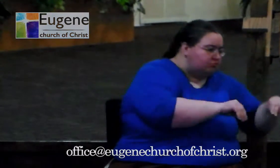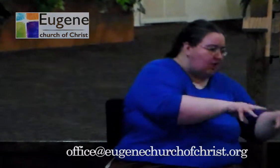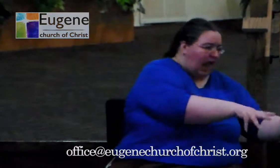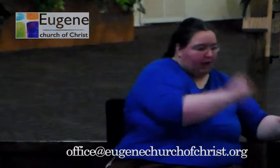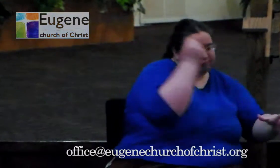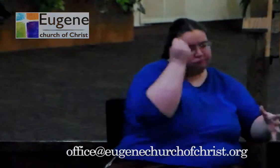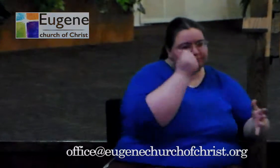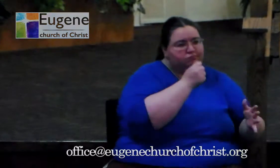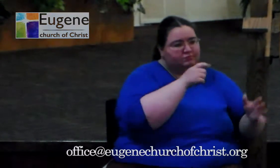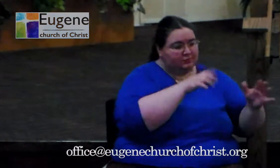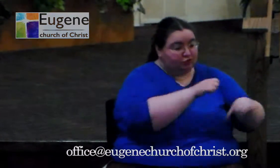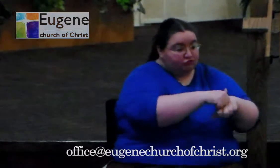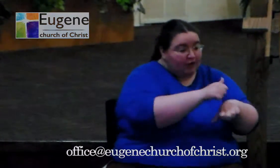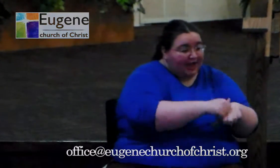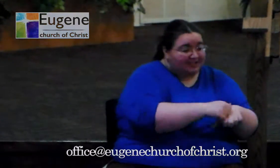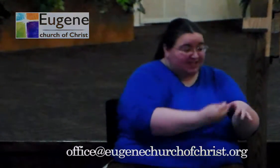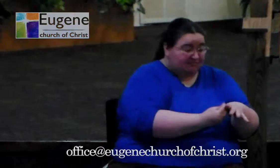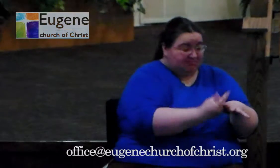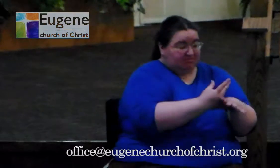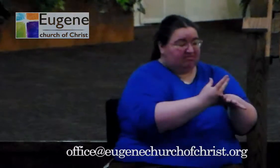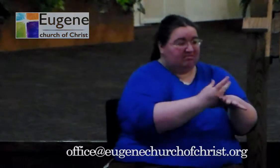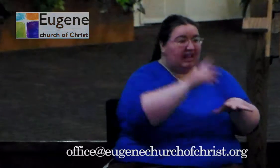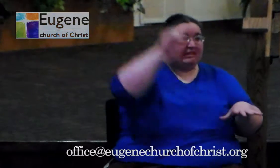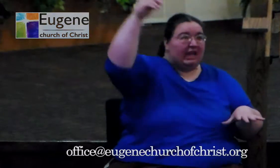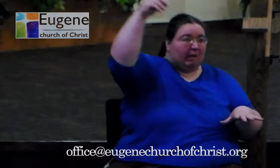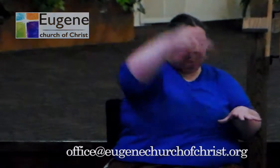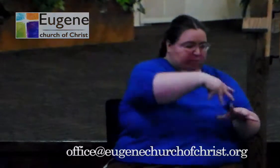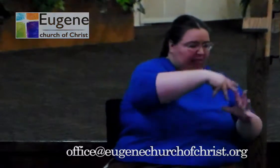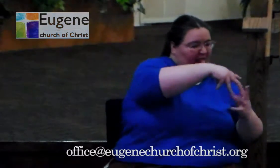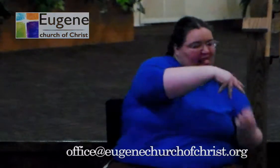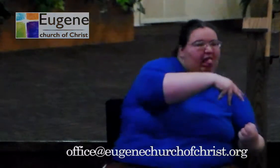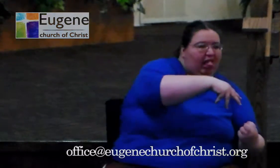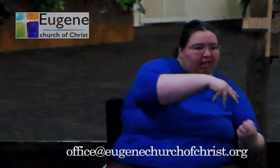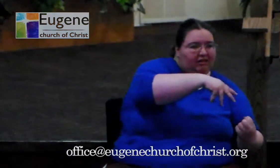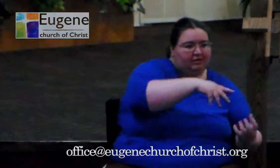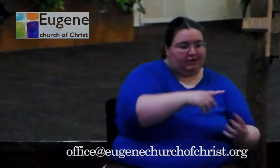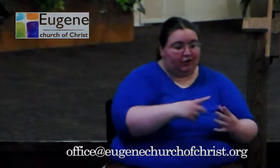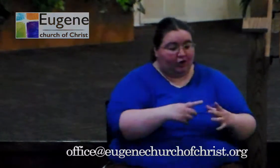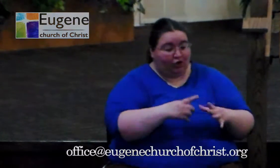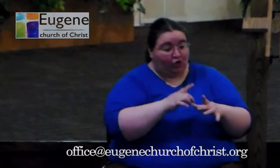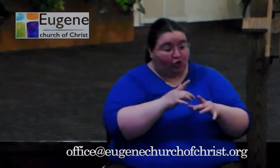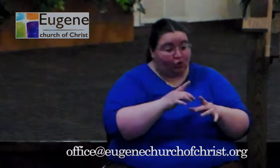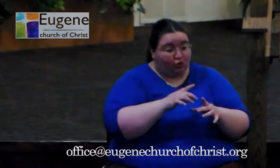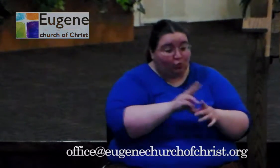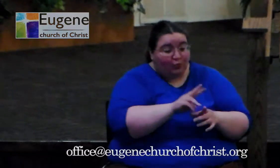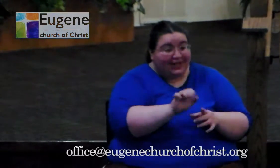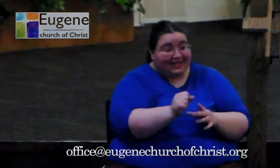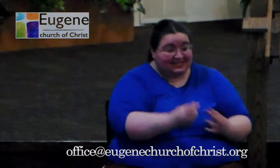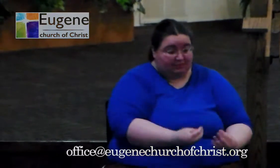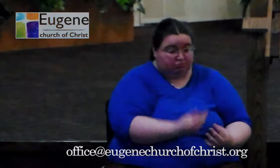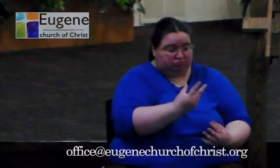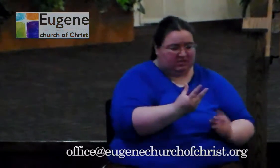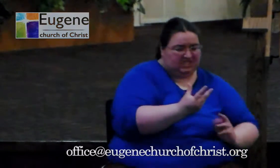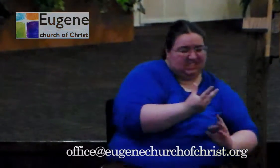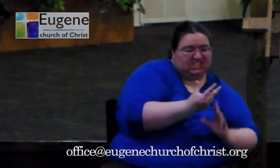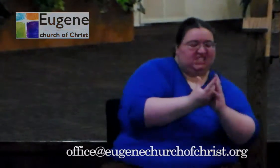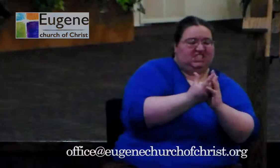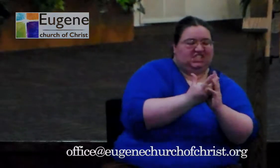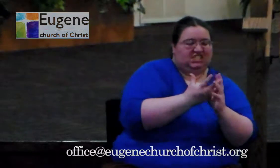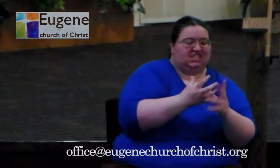rocks, the sun comes out and scorches it. The stuff that falls within the thorns, it begins to grow. The thorns come up, and they choke it out. And the seed that falls on the good